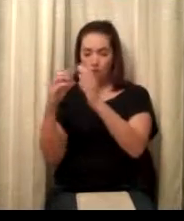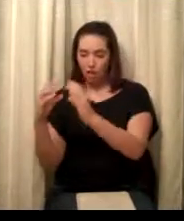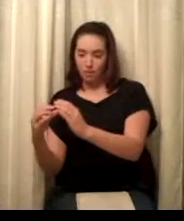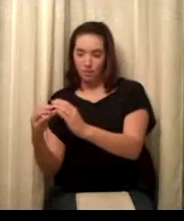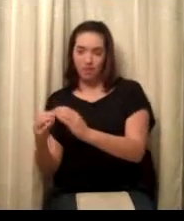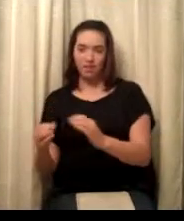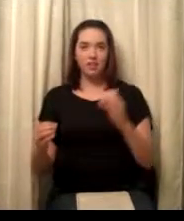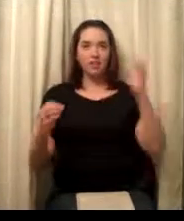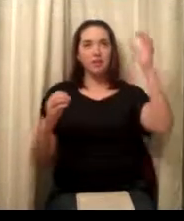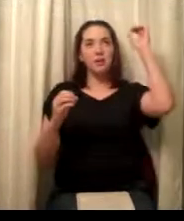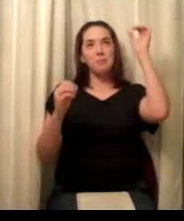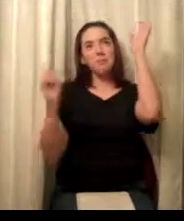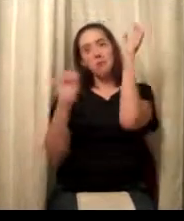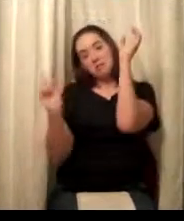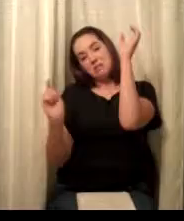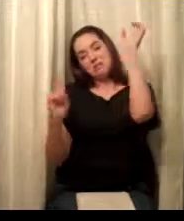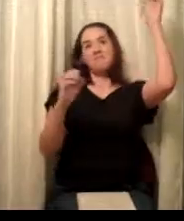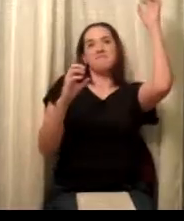It's your last picture. Can actually see something?